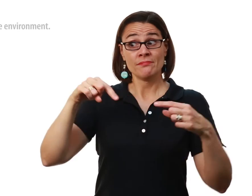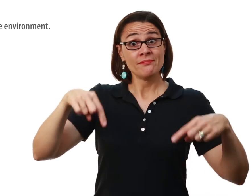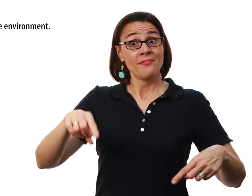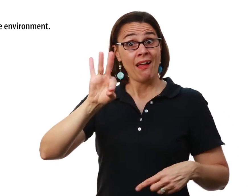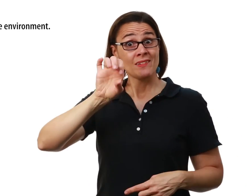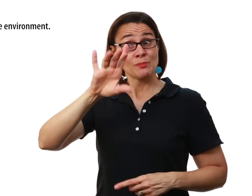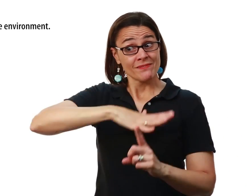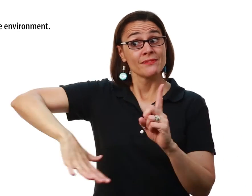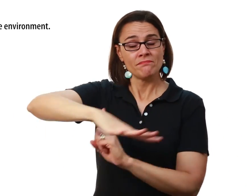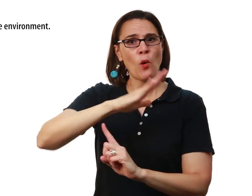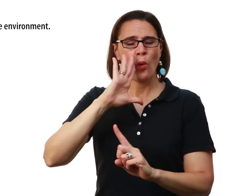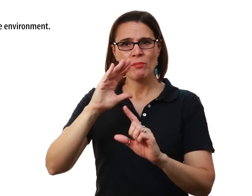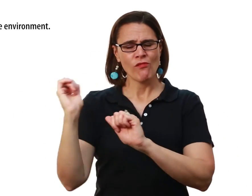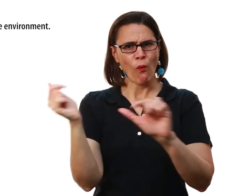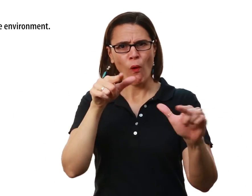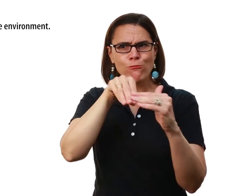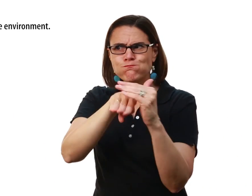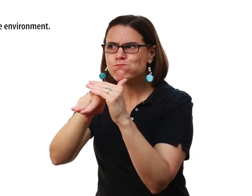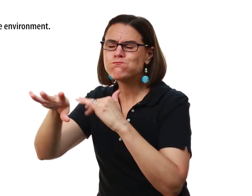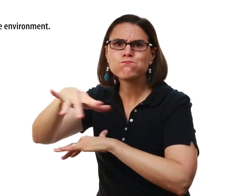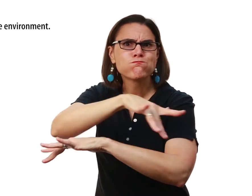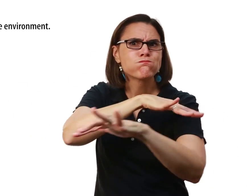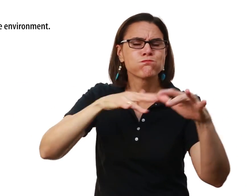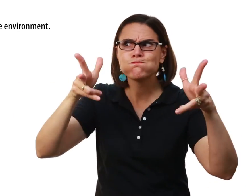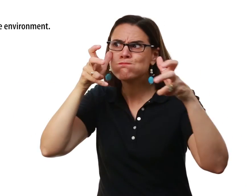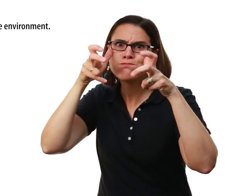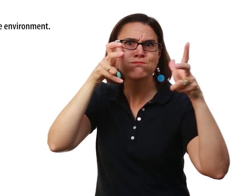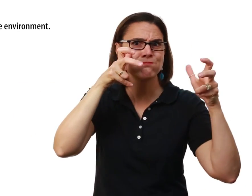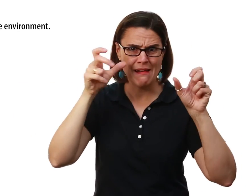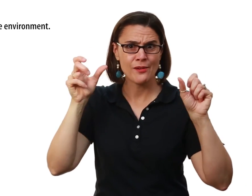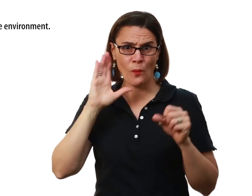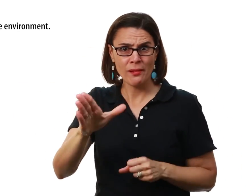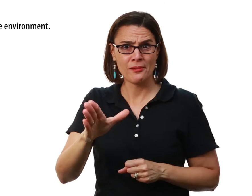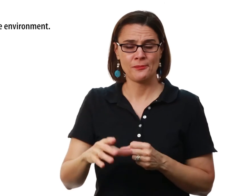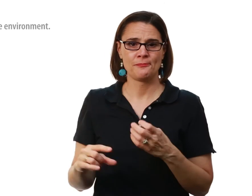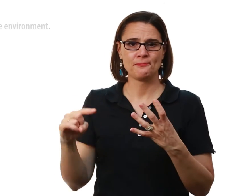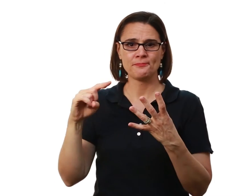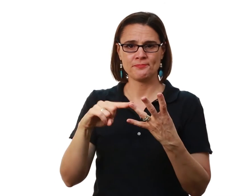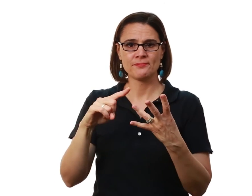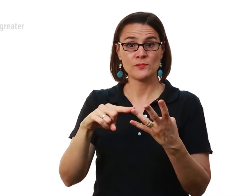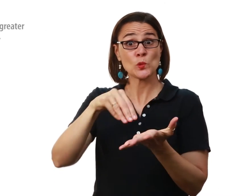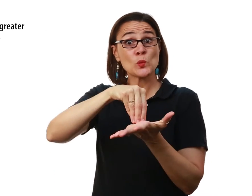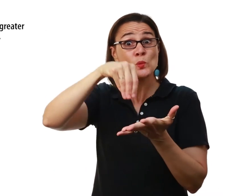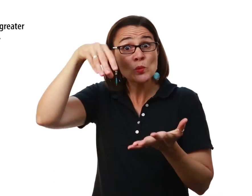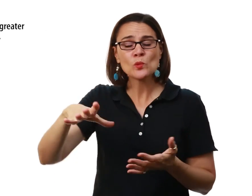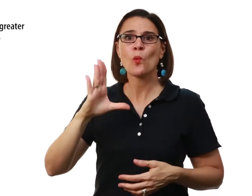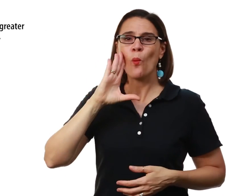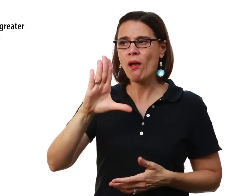We know that FSDB's environment will become an accessible place for everyone Students will have